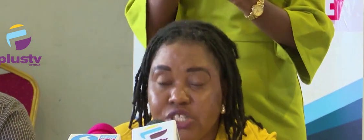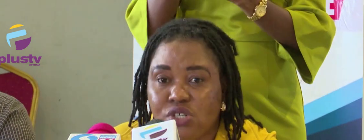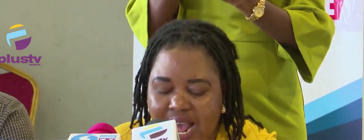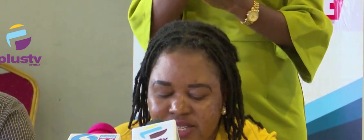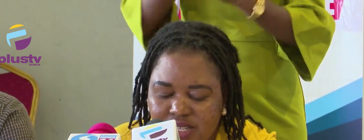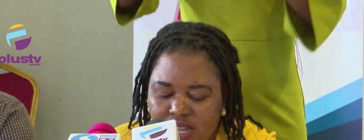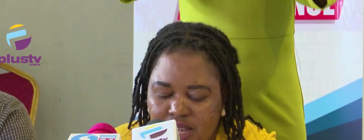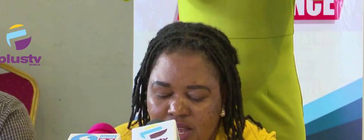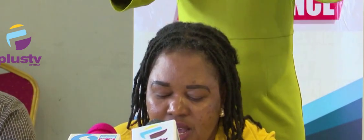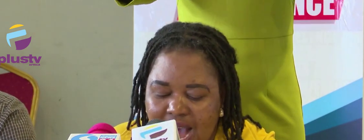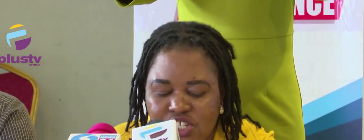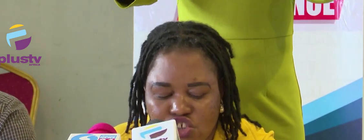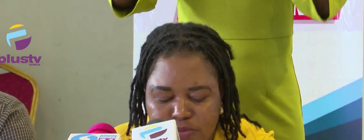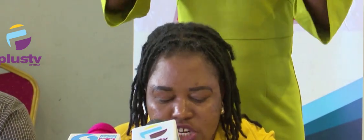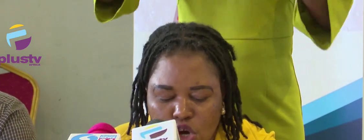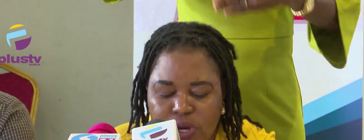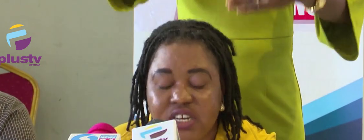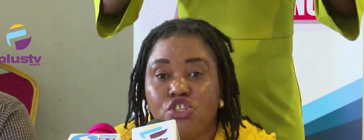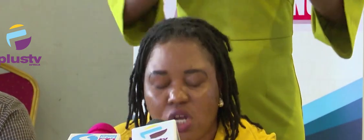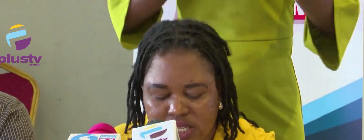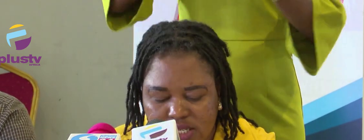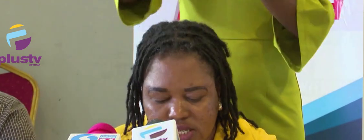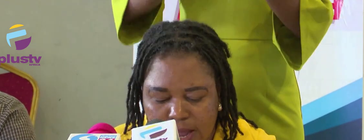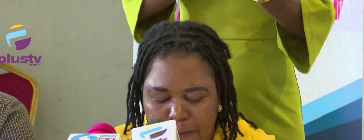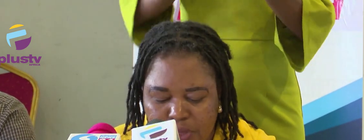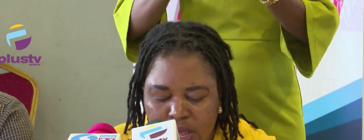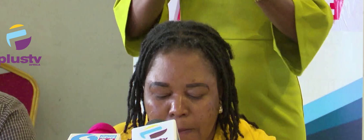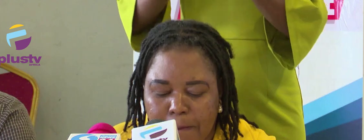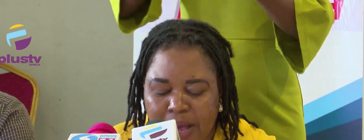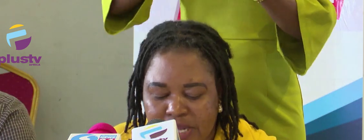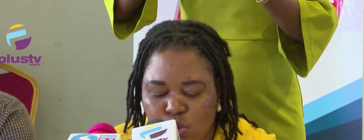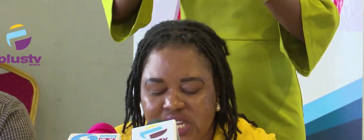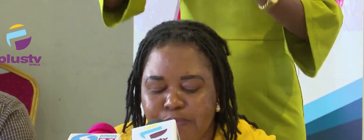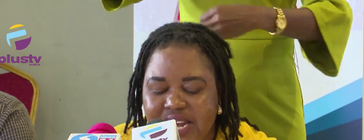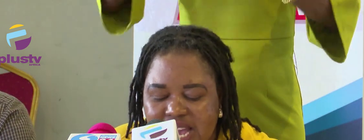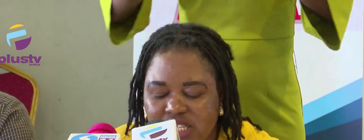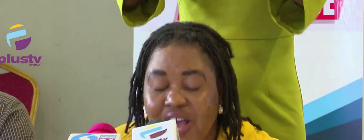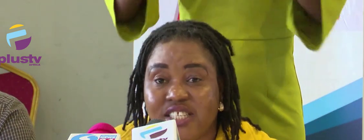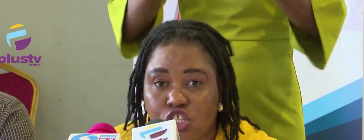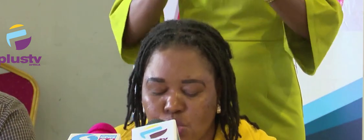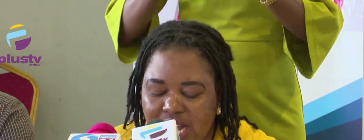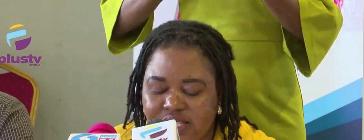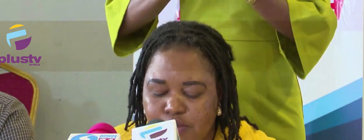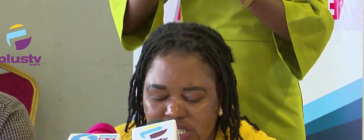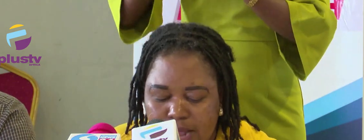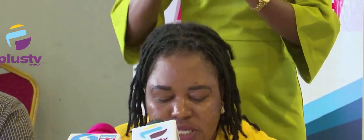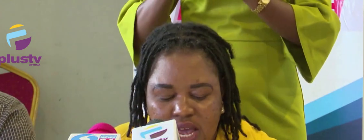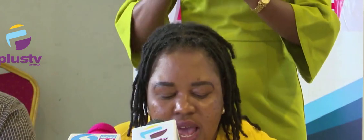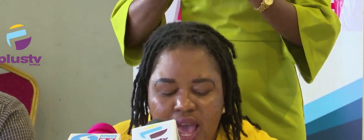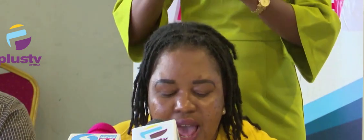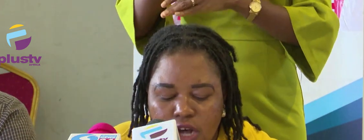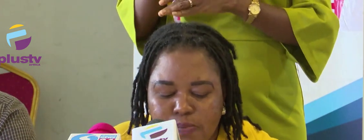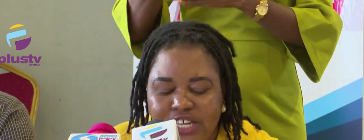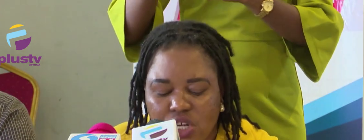prejudice, and discrimination within the justice system, perpetuated by negative attitudes and stereotypes